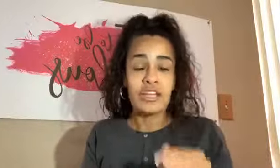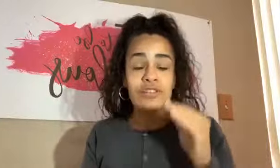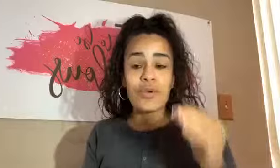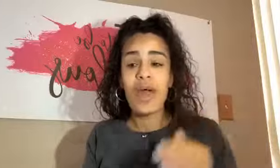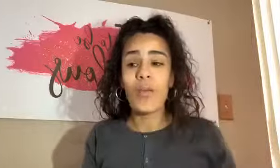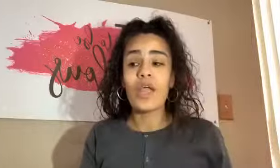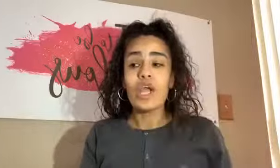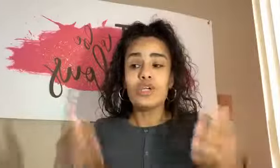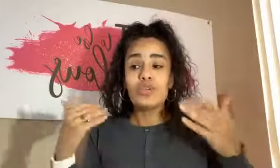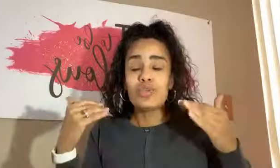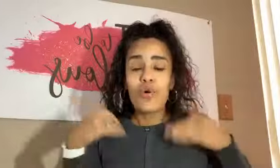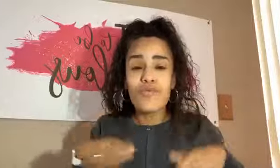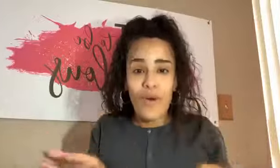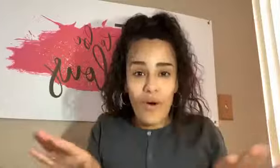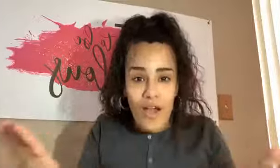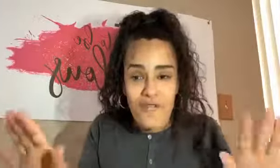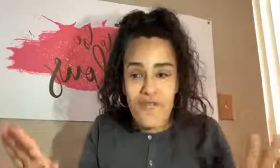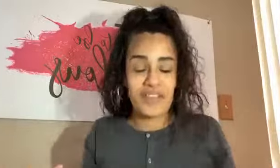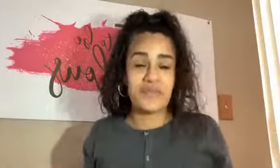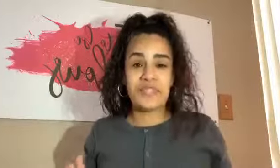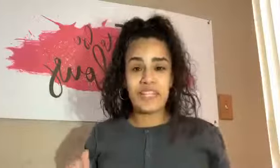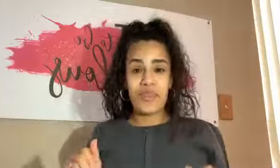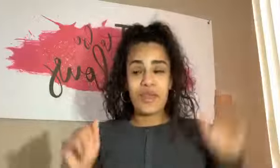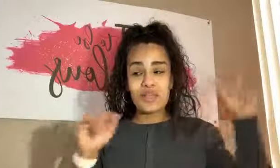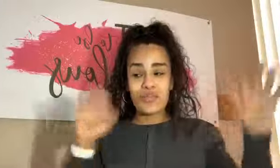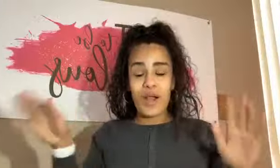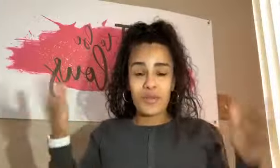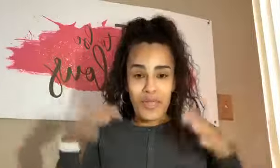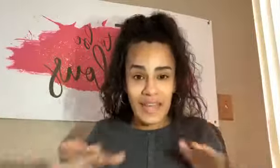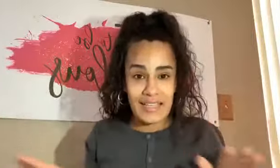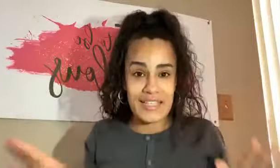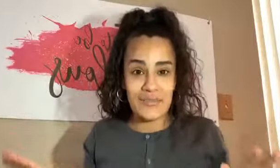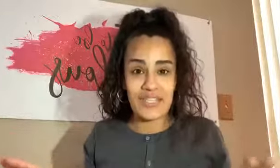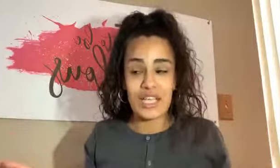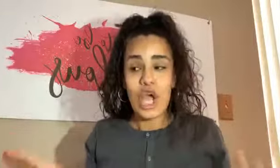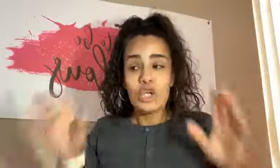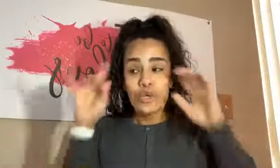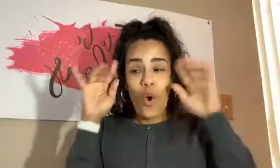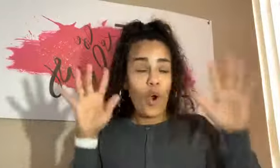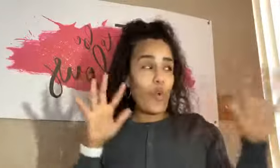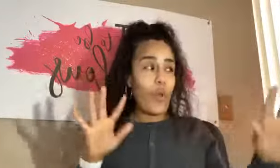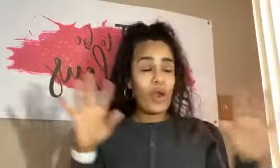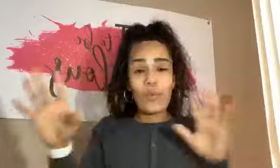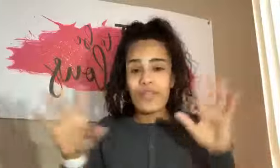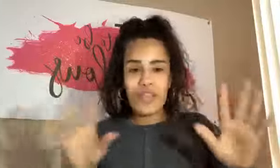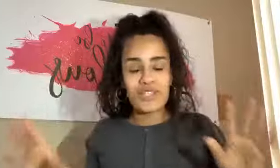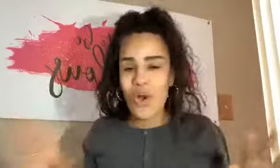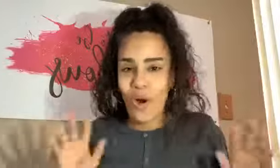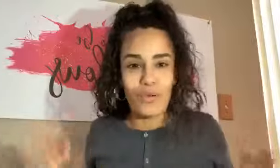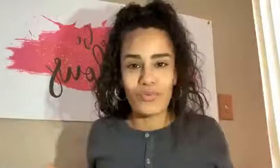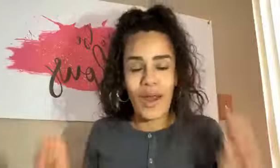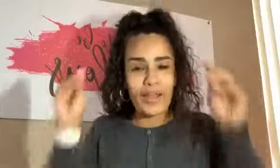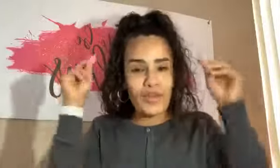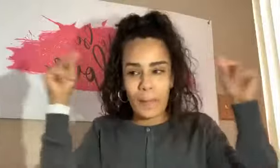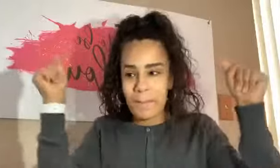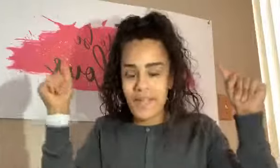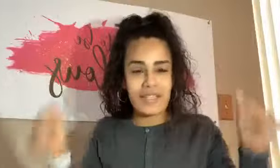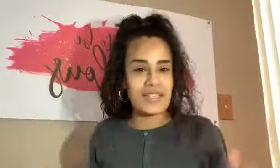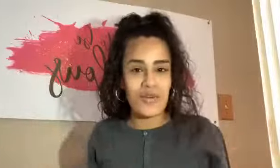So that way you don't fall victim into the things around you and the negativity. You are aware when things aren't right. And you can pick yourself